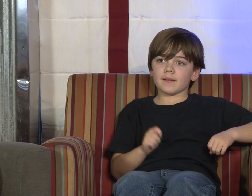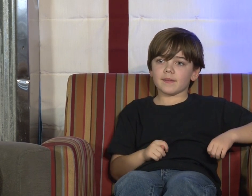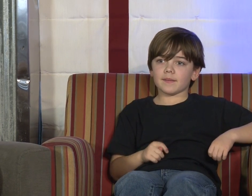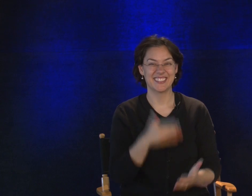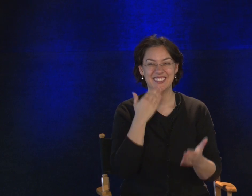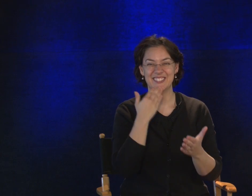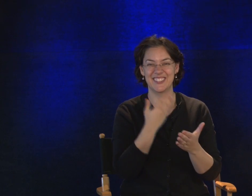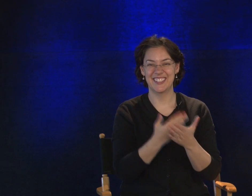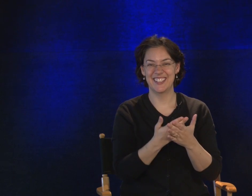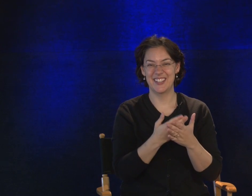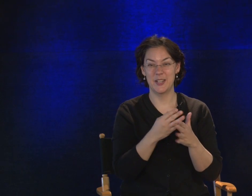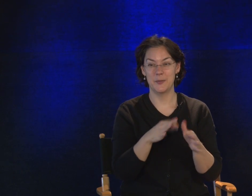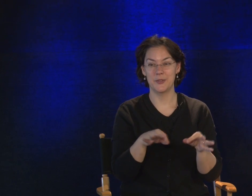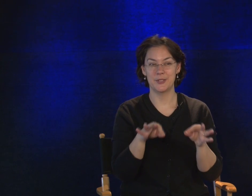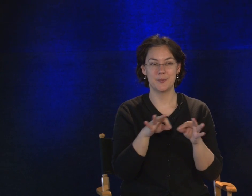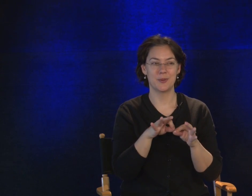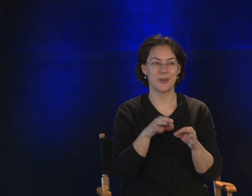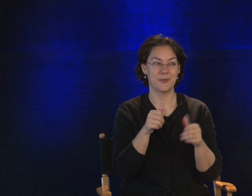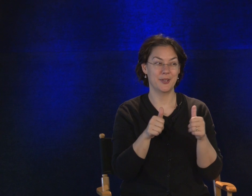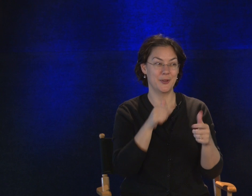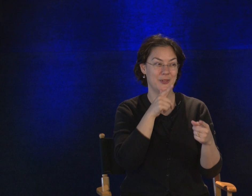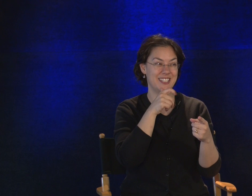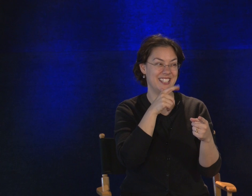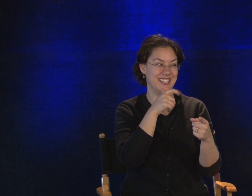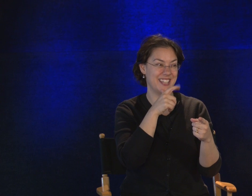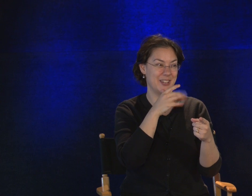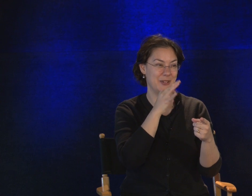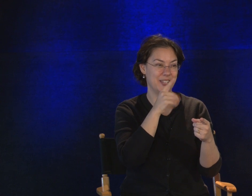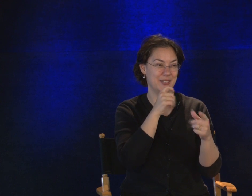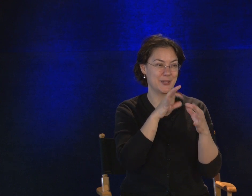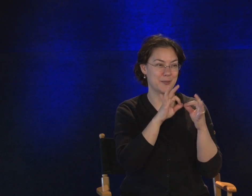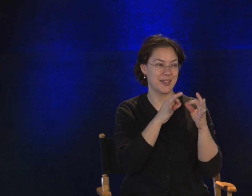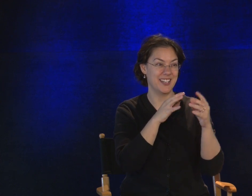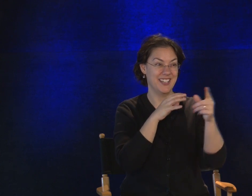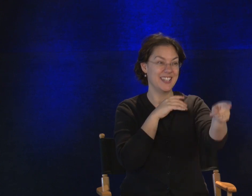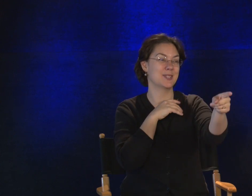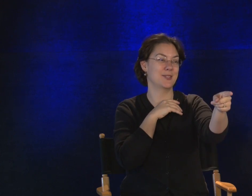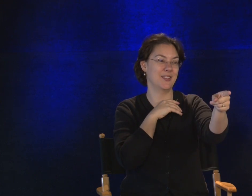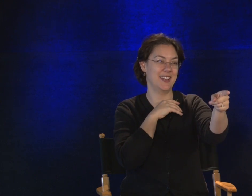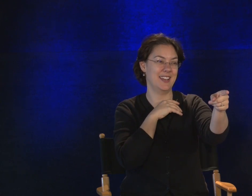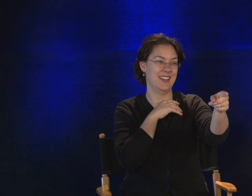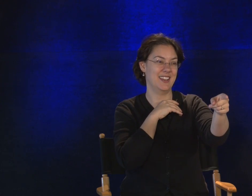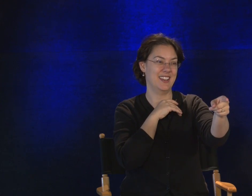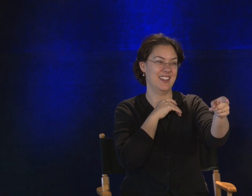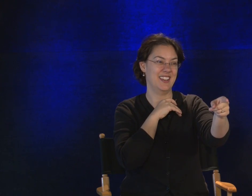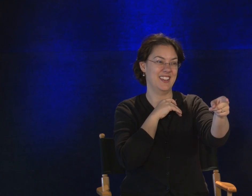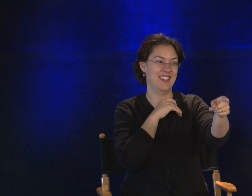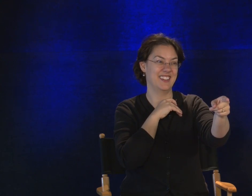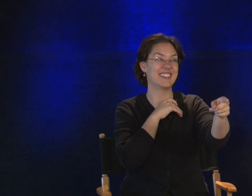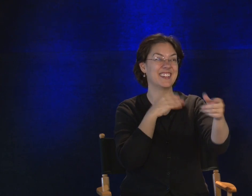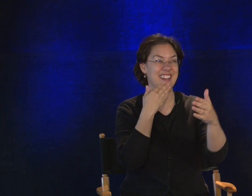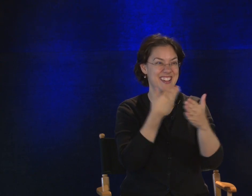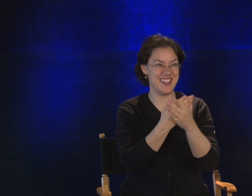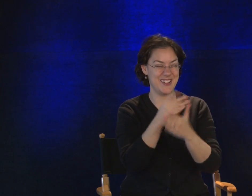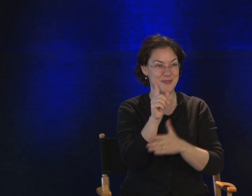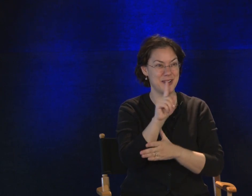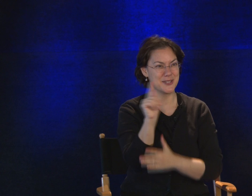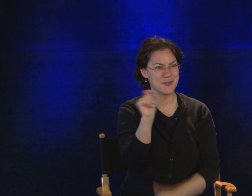Good one. Most important one. What did he say? Who can interpret? Yes, Mr. Landon. Where's the bathroom? Good. Where's the